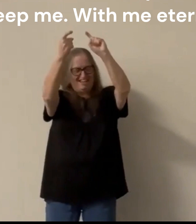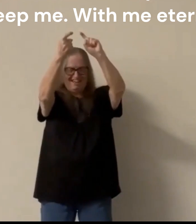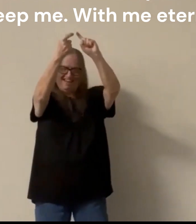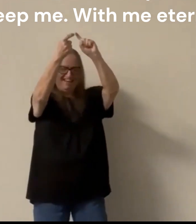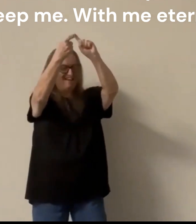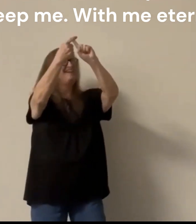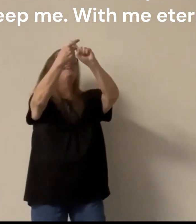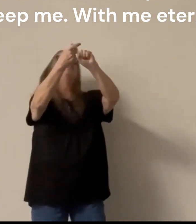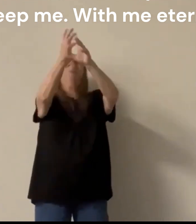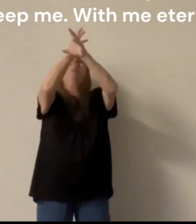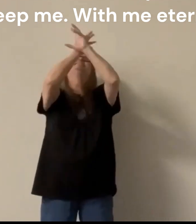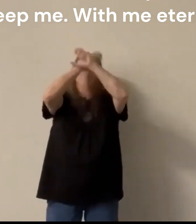Are you ready?